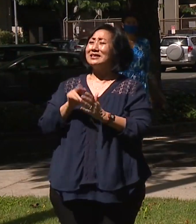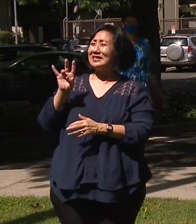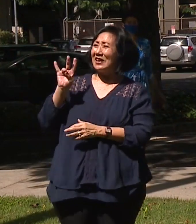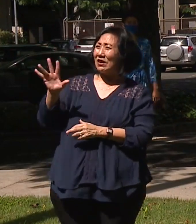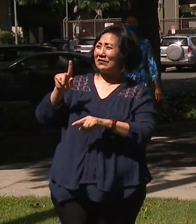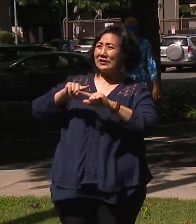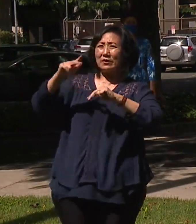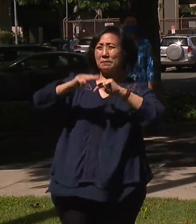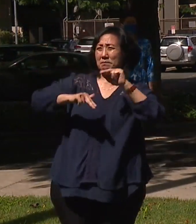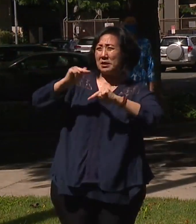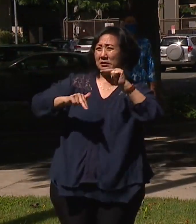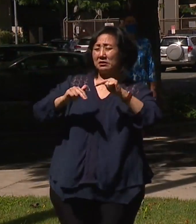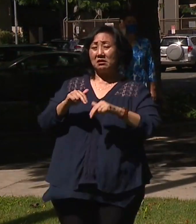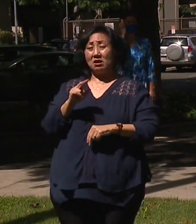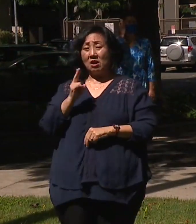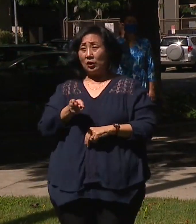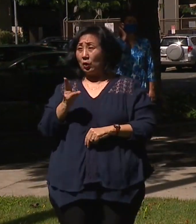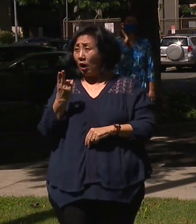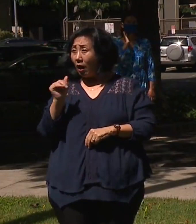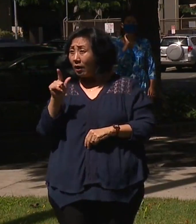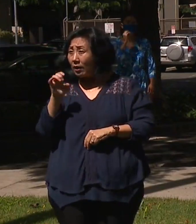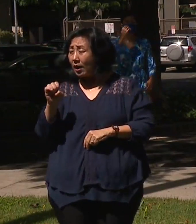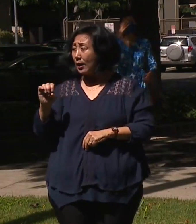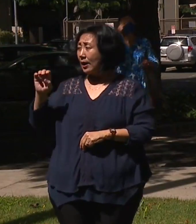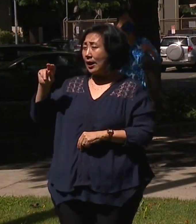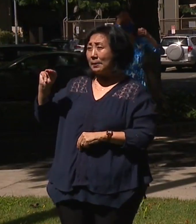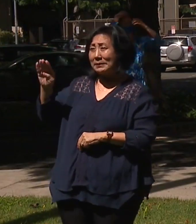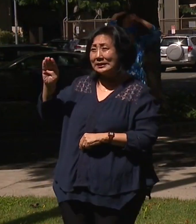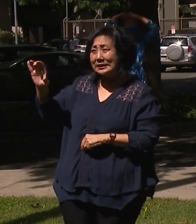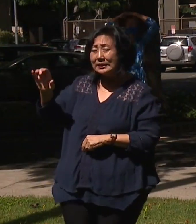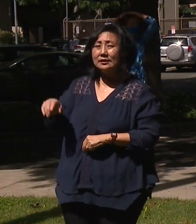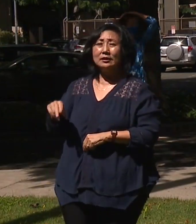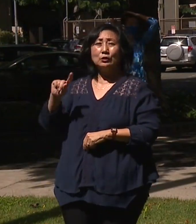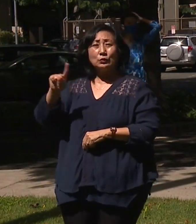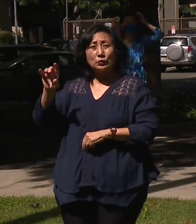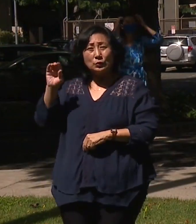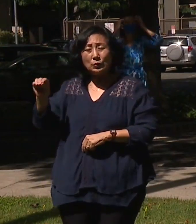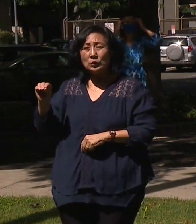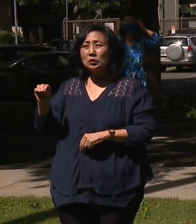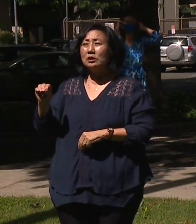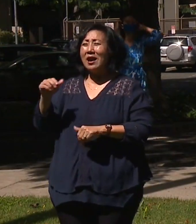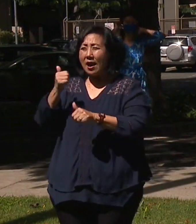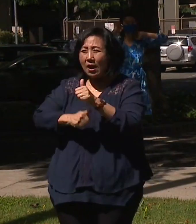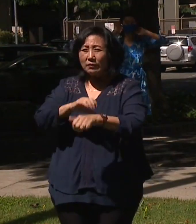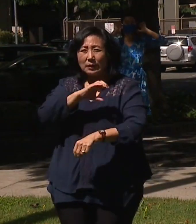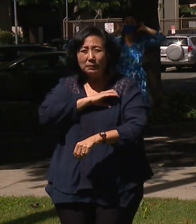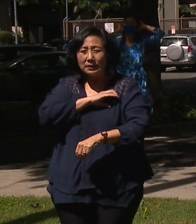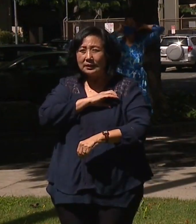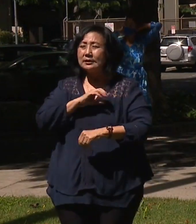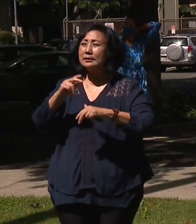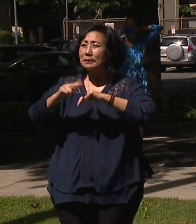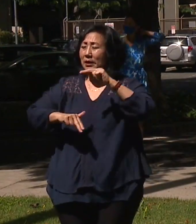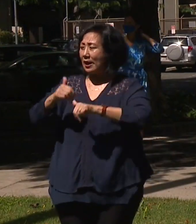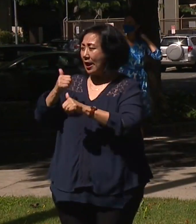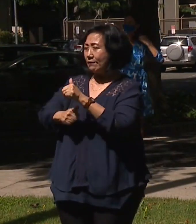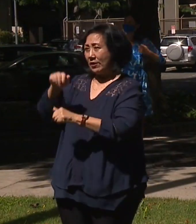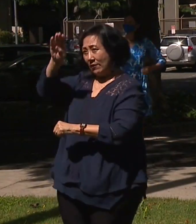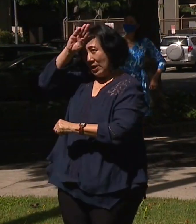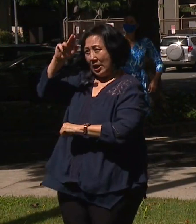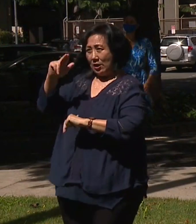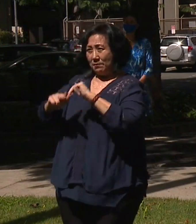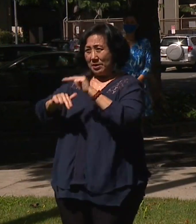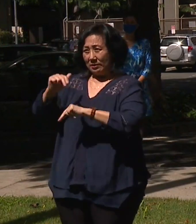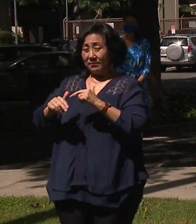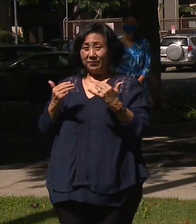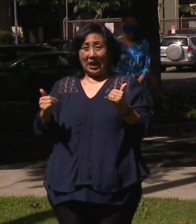facilities, everything from Honolulu Halle to the Blaisdell to the zoo, every police station, every fire station. Right now